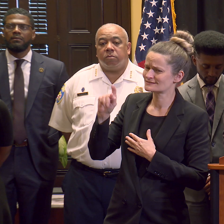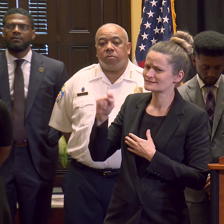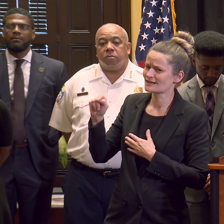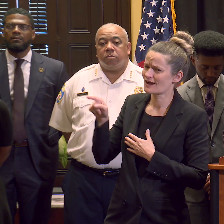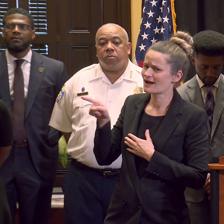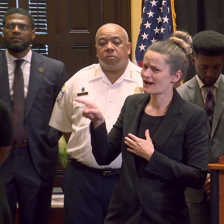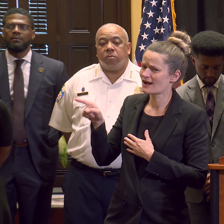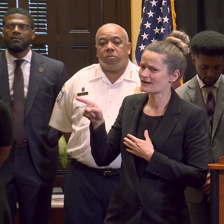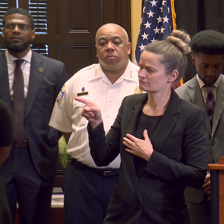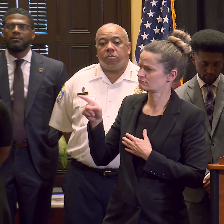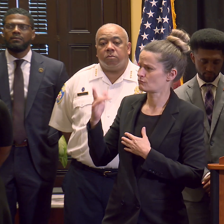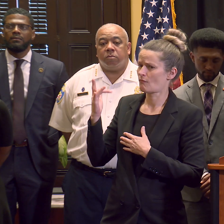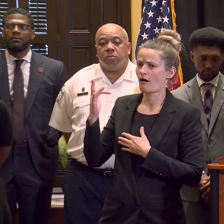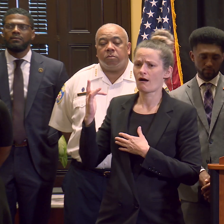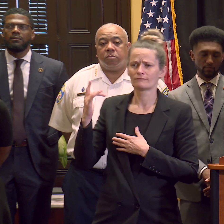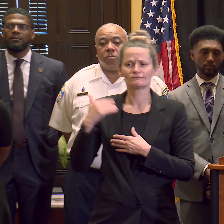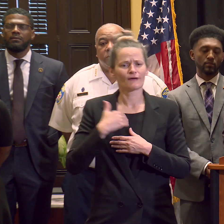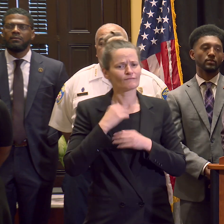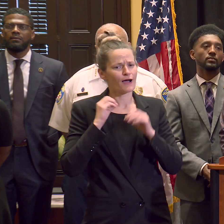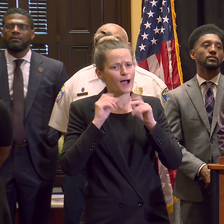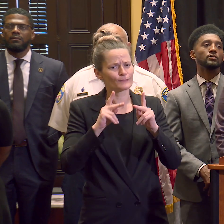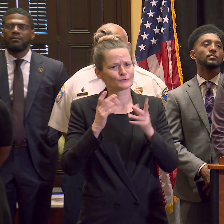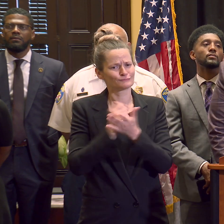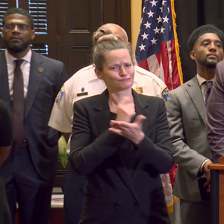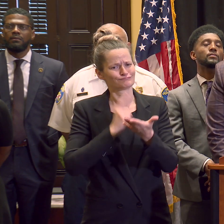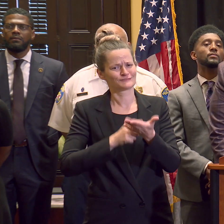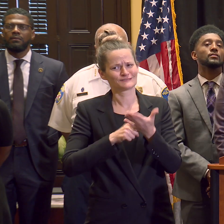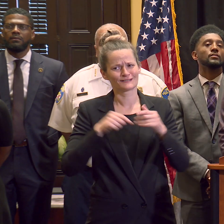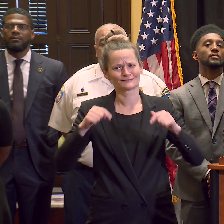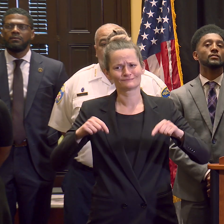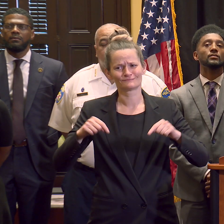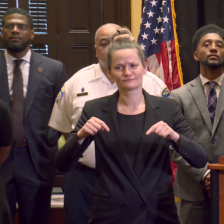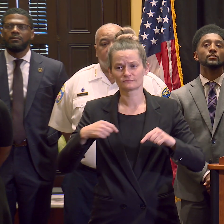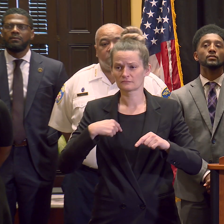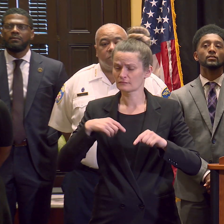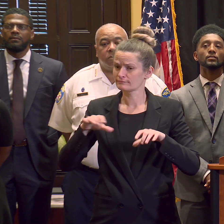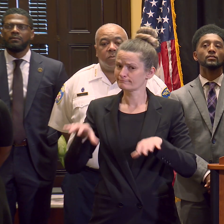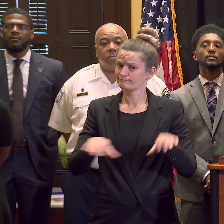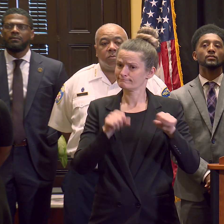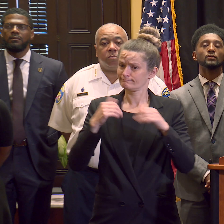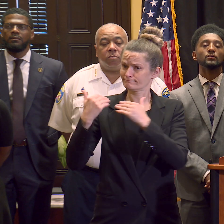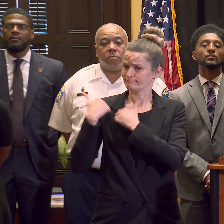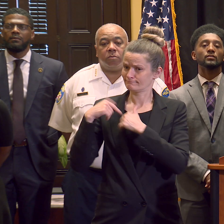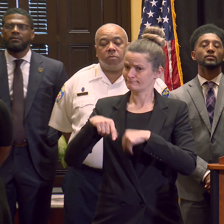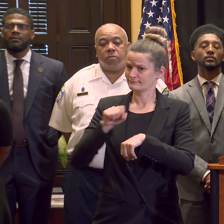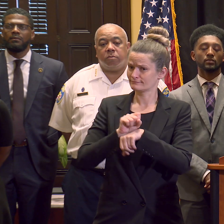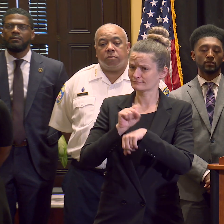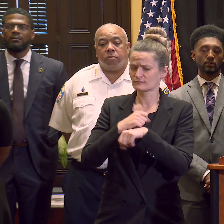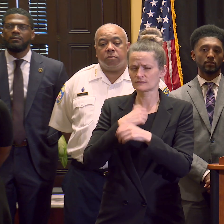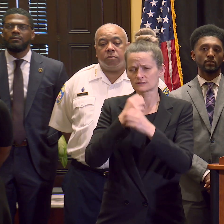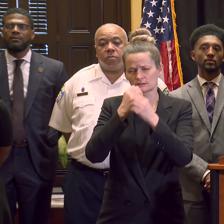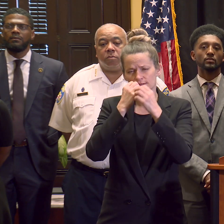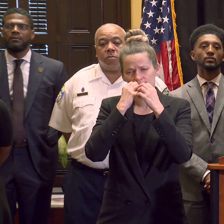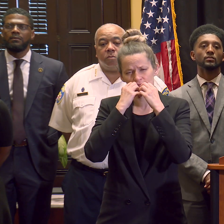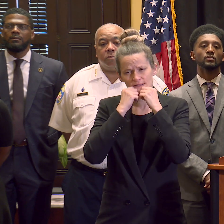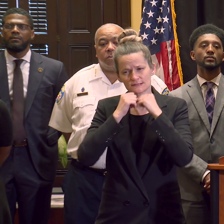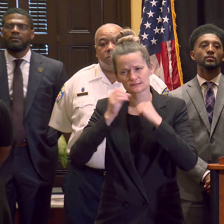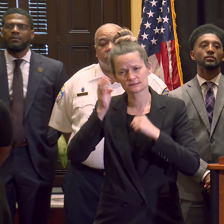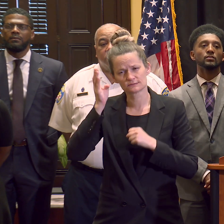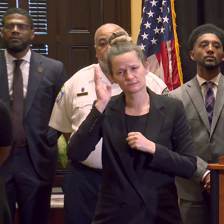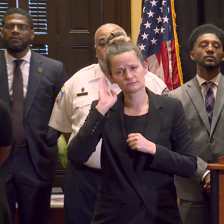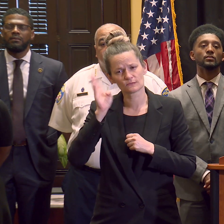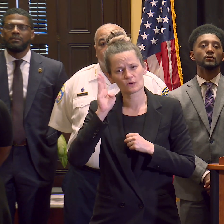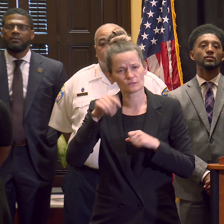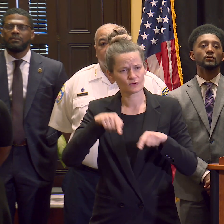I took this job because as a son of Baltimore, I care about our city, and I know that we are more than just the challenges we